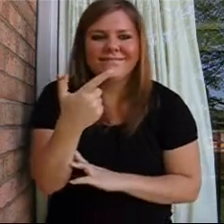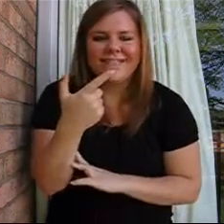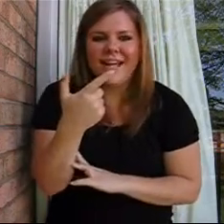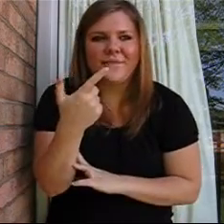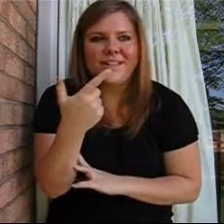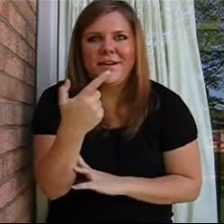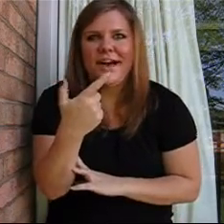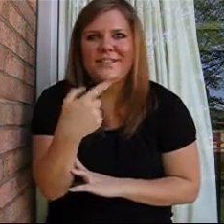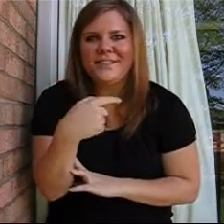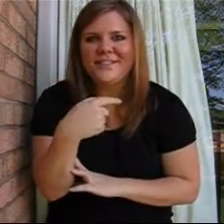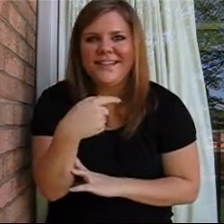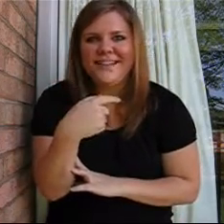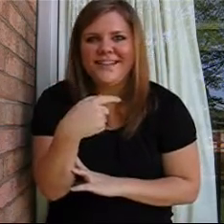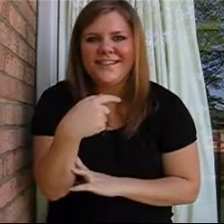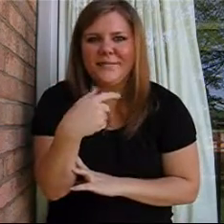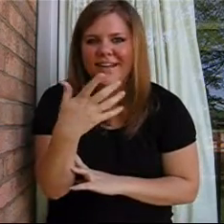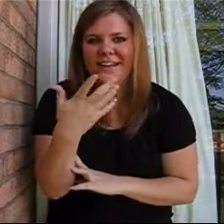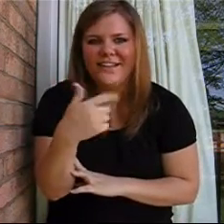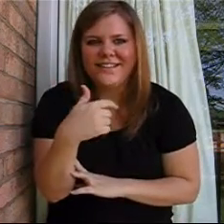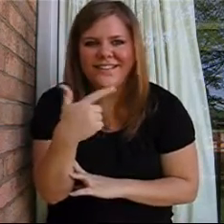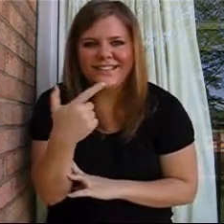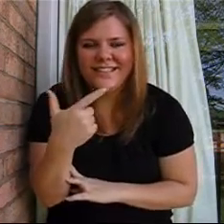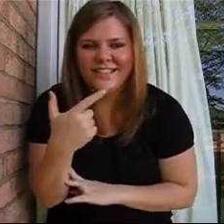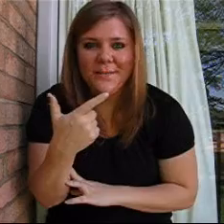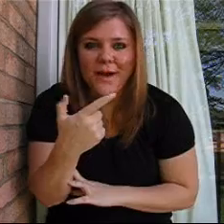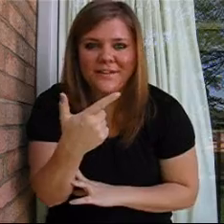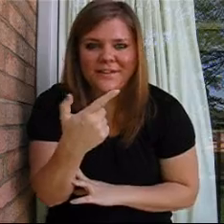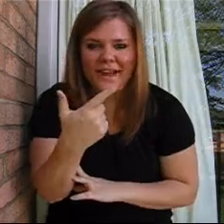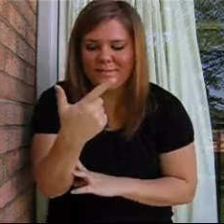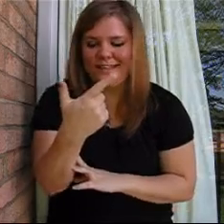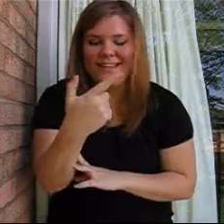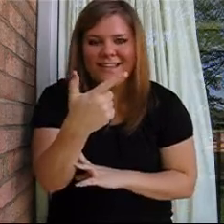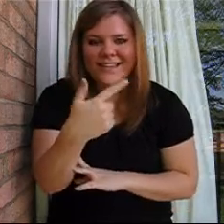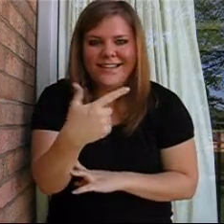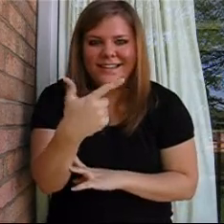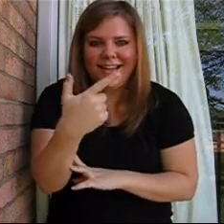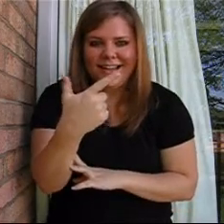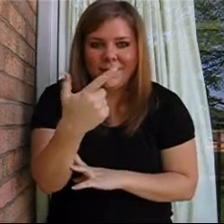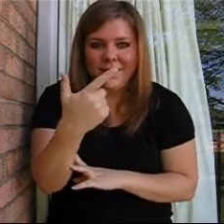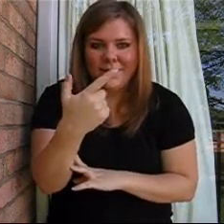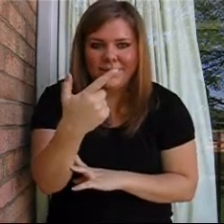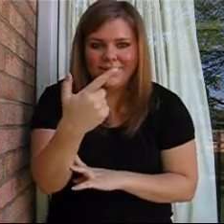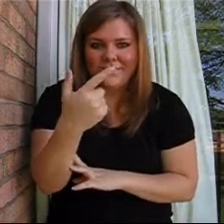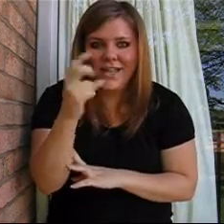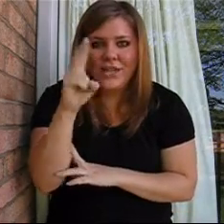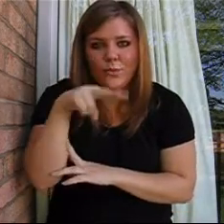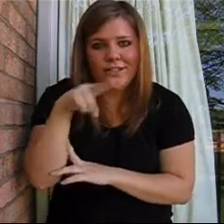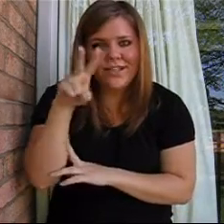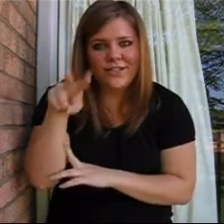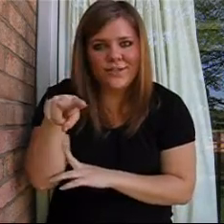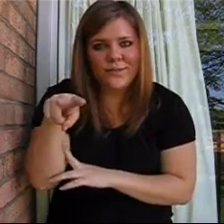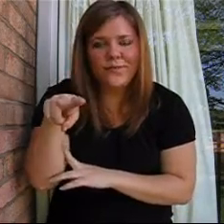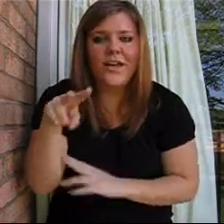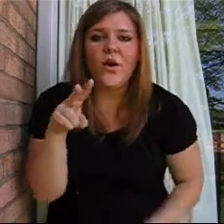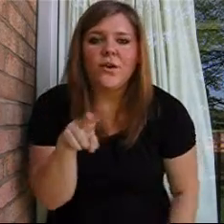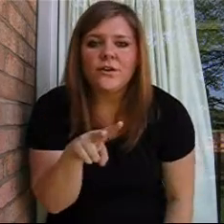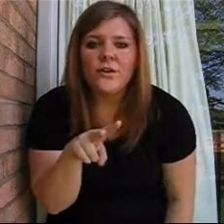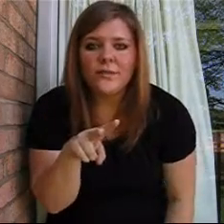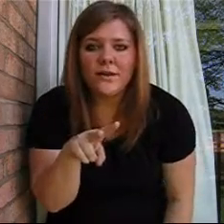I don't really know how to make a good mnemonic for that, but 21, 22. And all your double